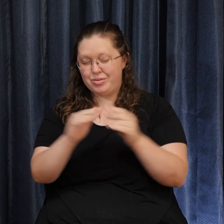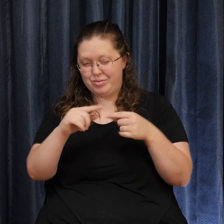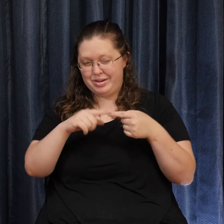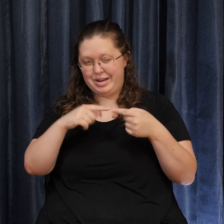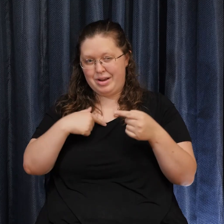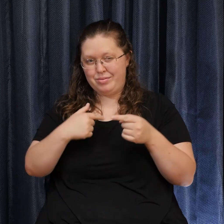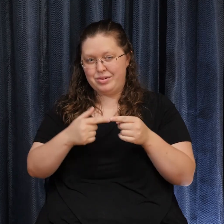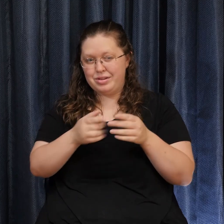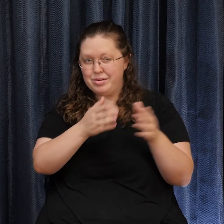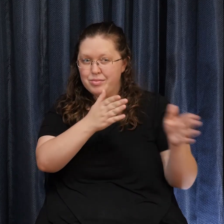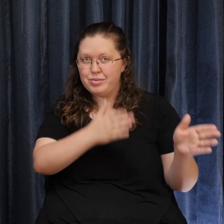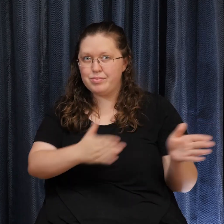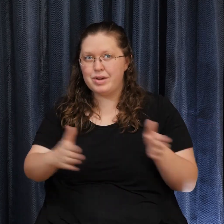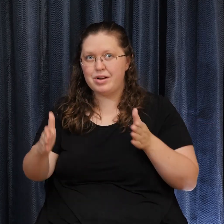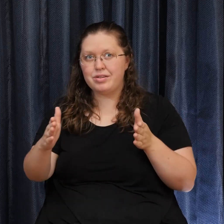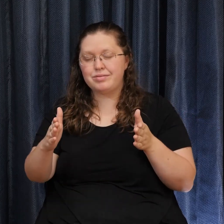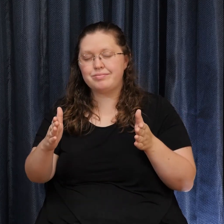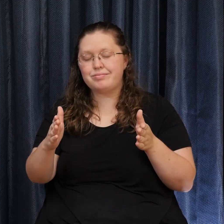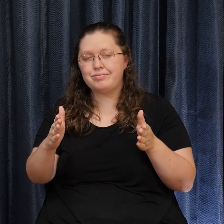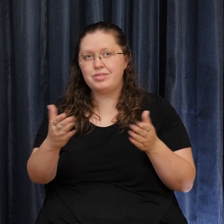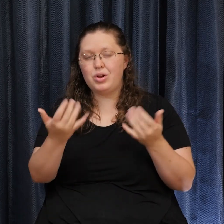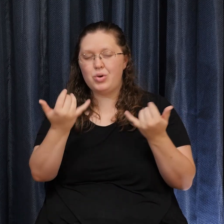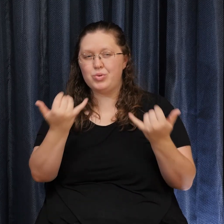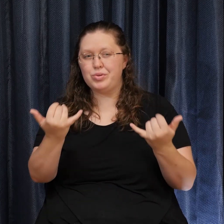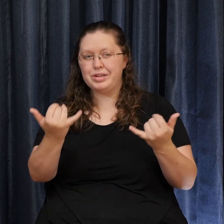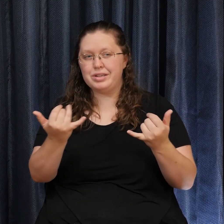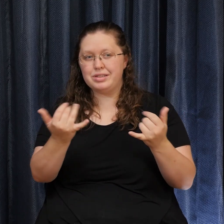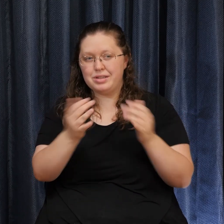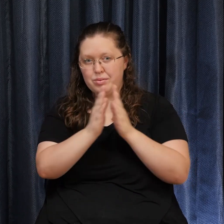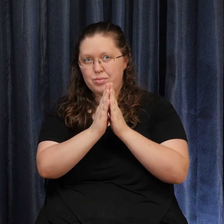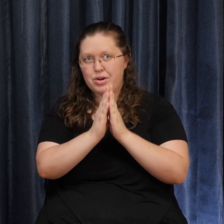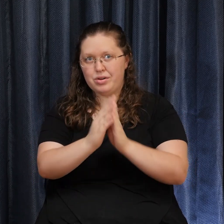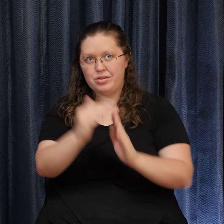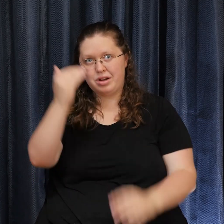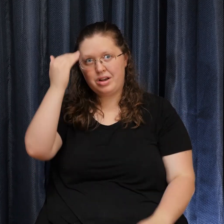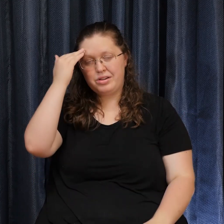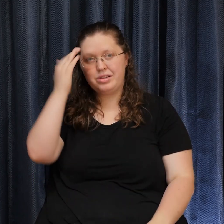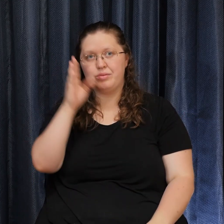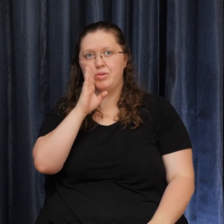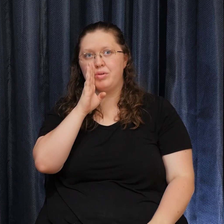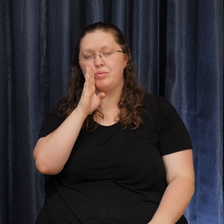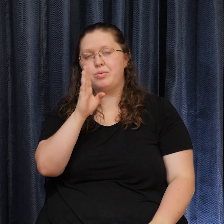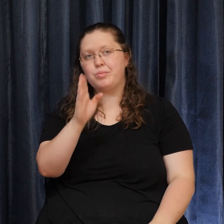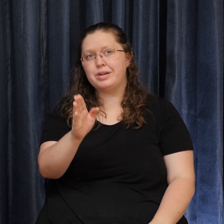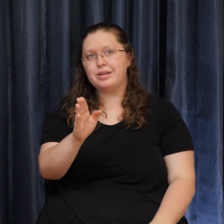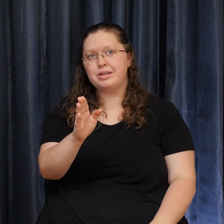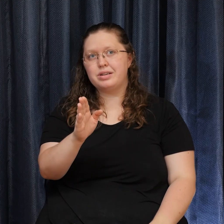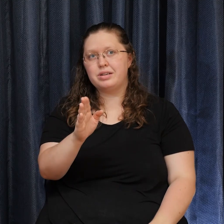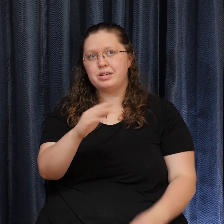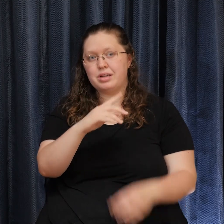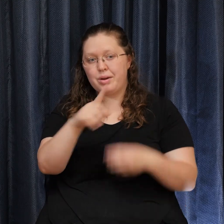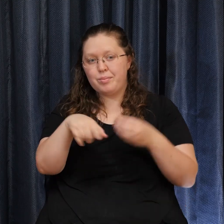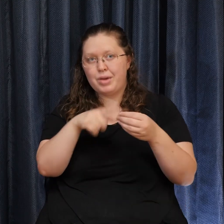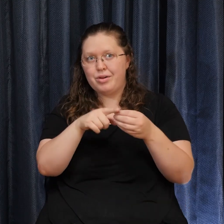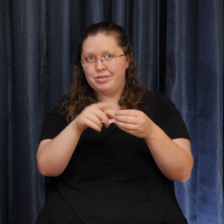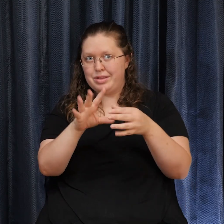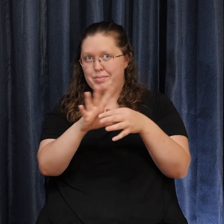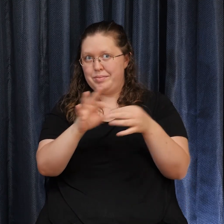today's prayer consciousness will be something of a bookend around the message in the middle, which hopefully will be, of course,